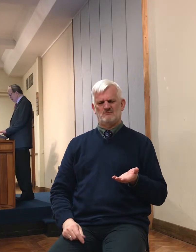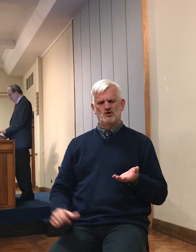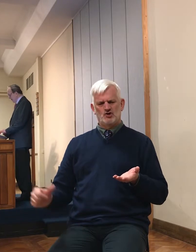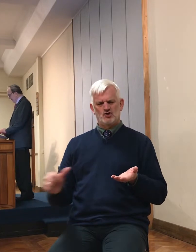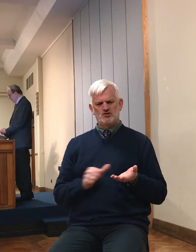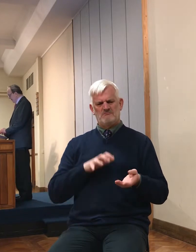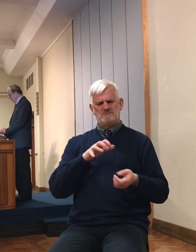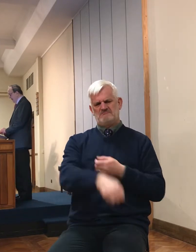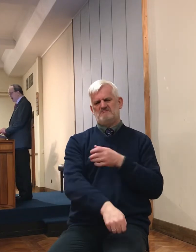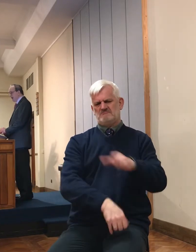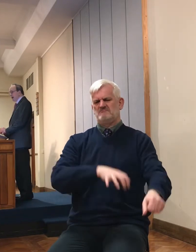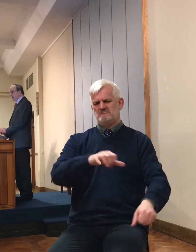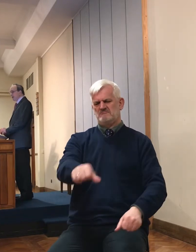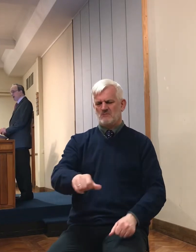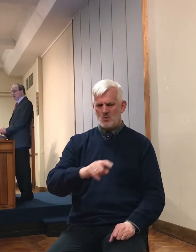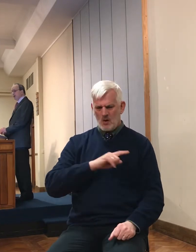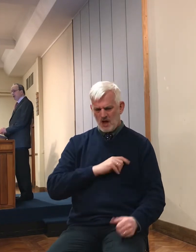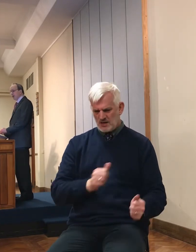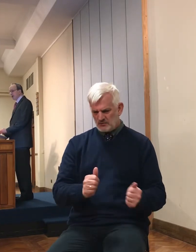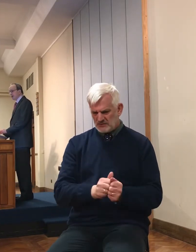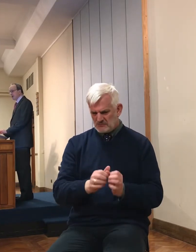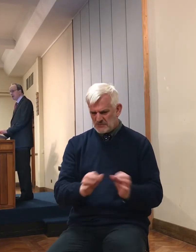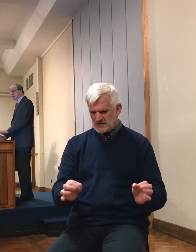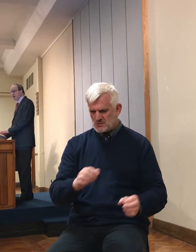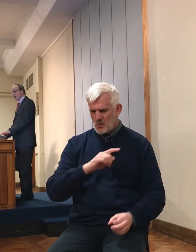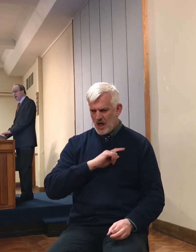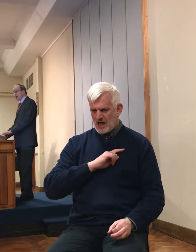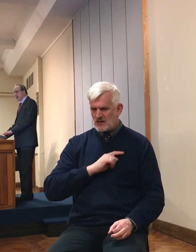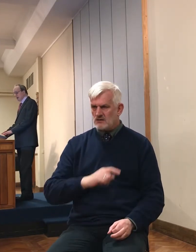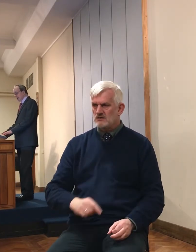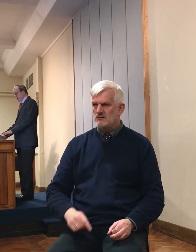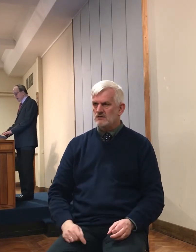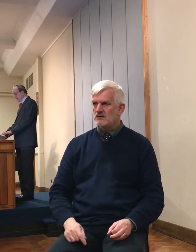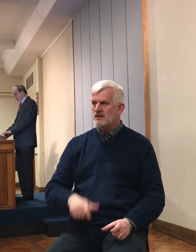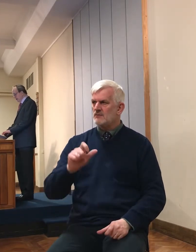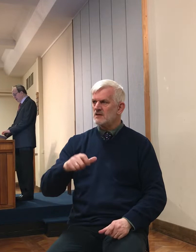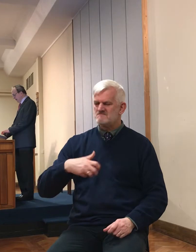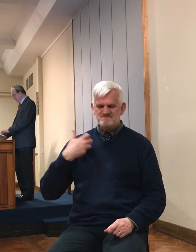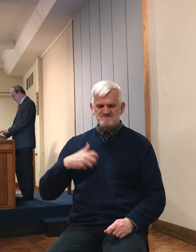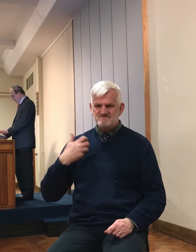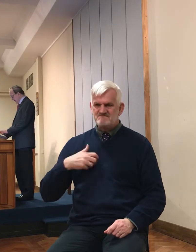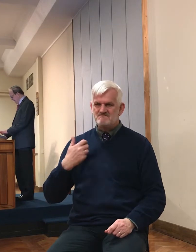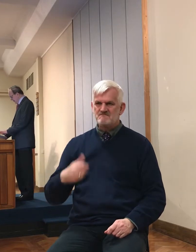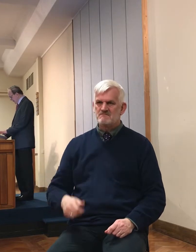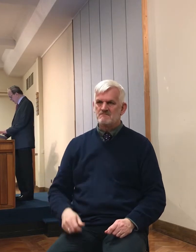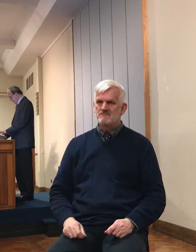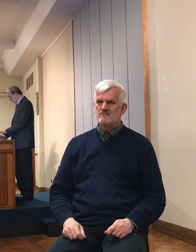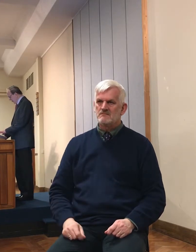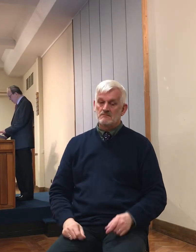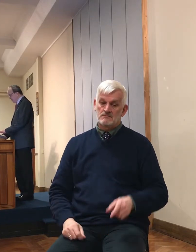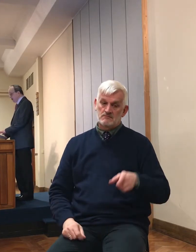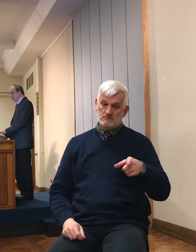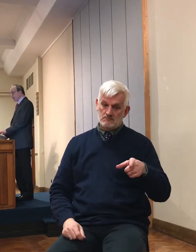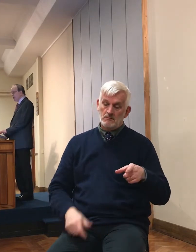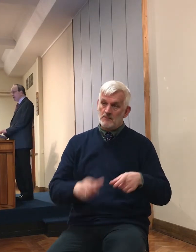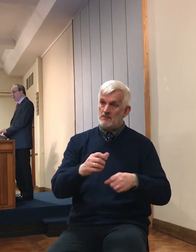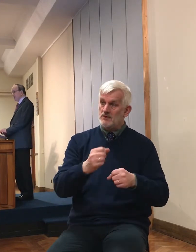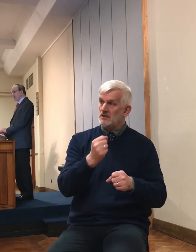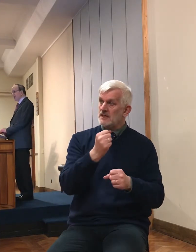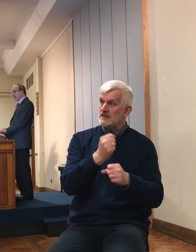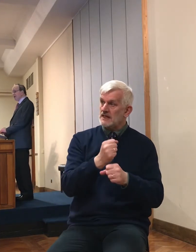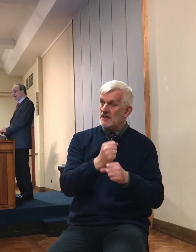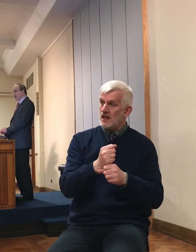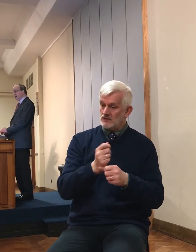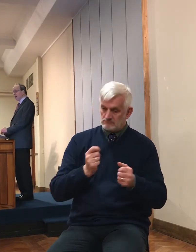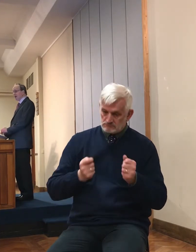of the promised land. But they took it, and it was precious, and it was important, but the